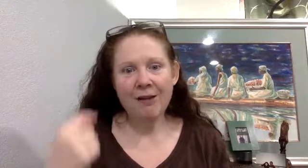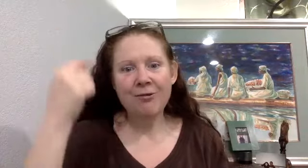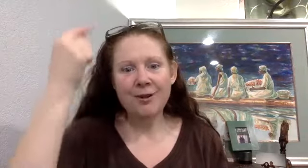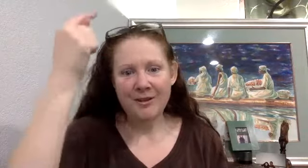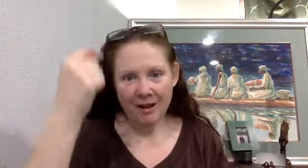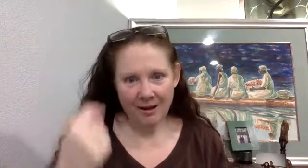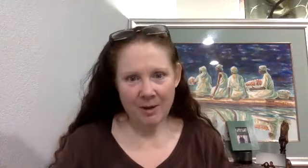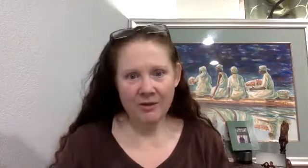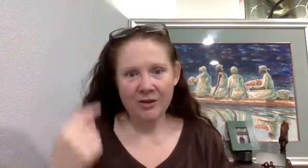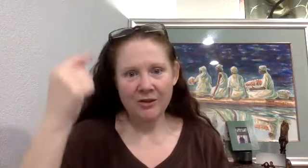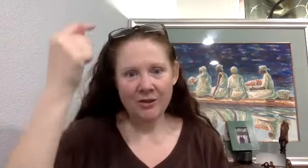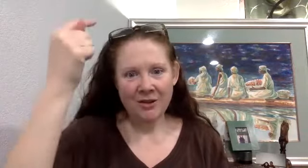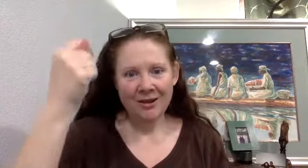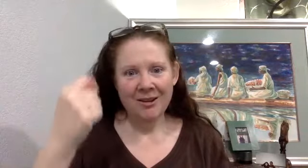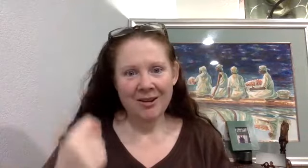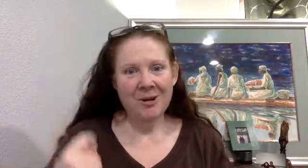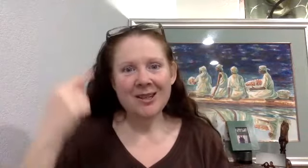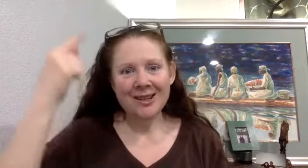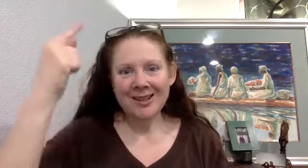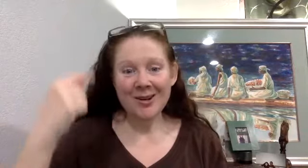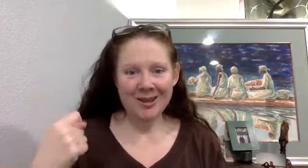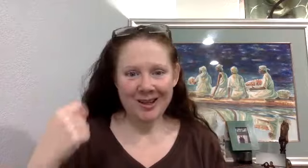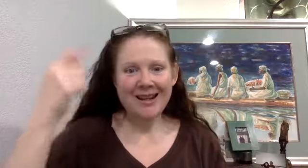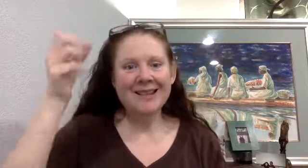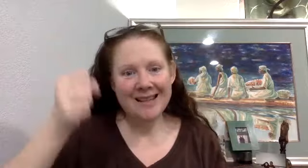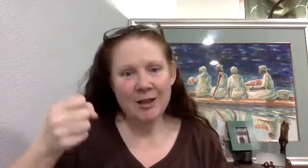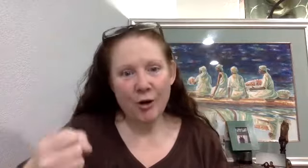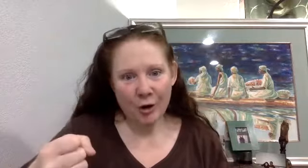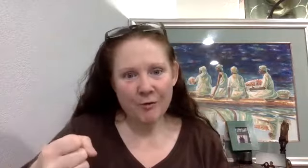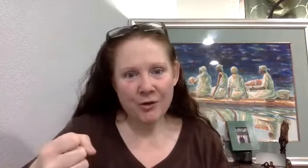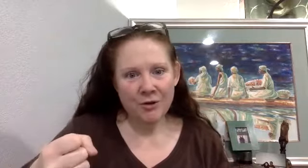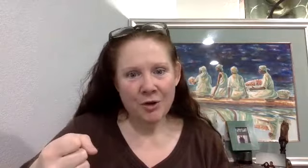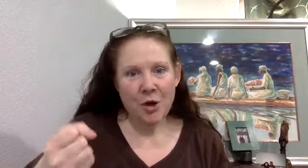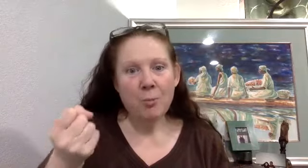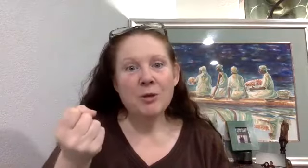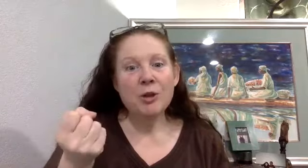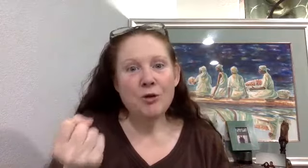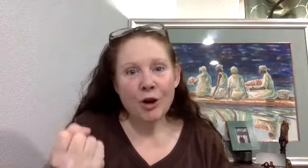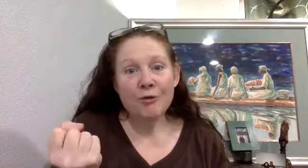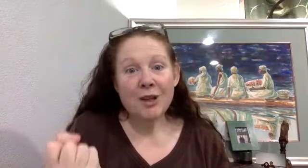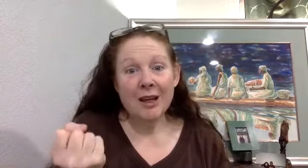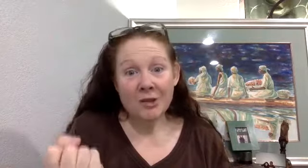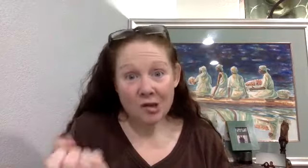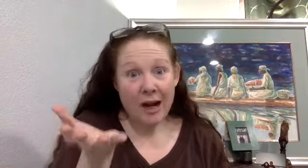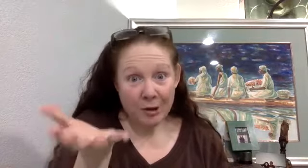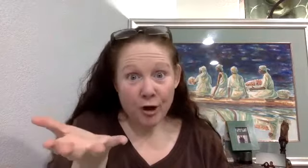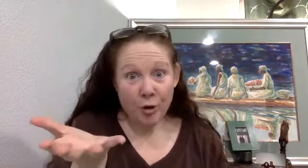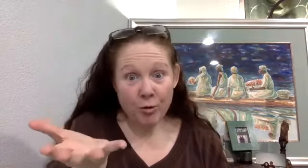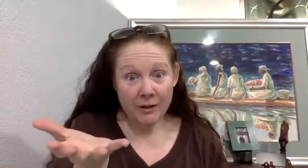afferent CNS messages. We just consider the CNS as the nerves, but the nerves get constrained trigger points